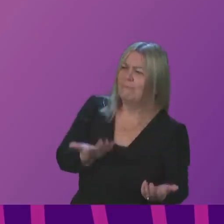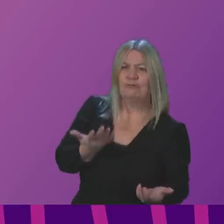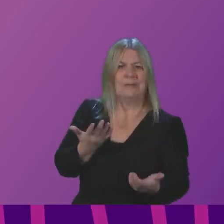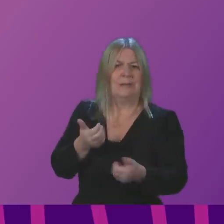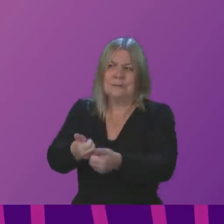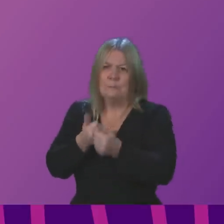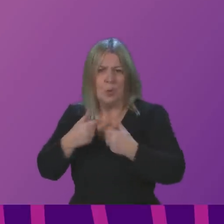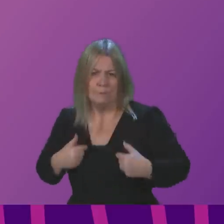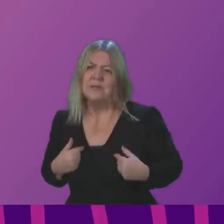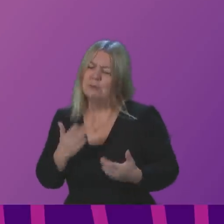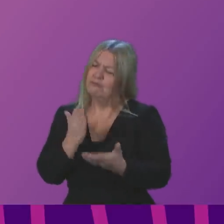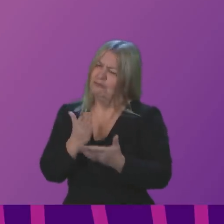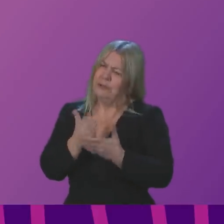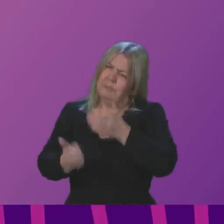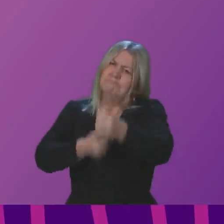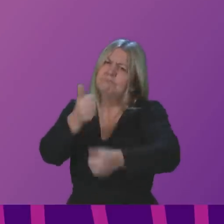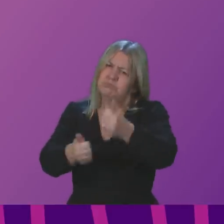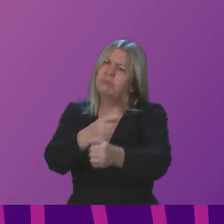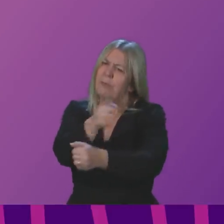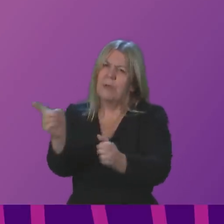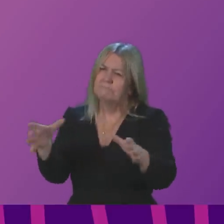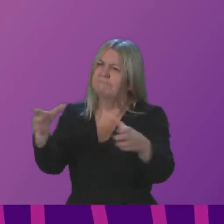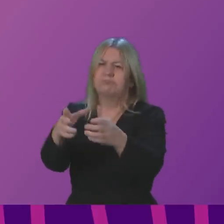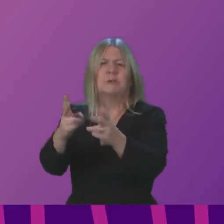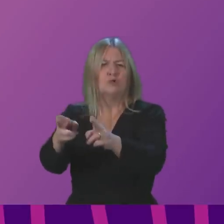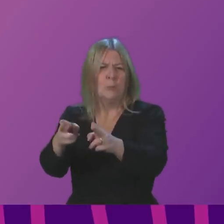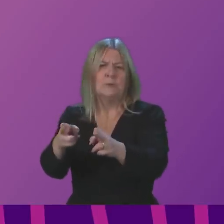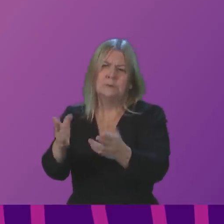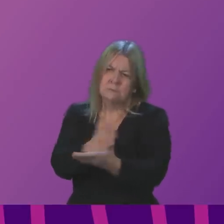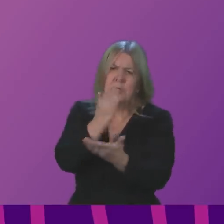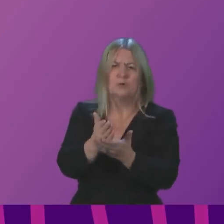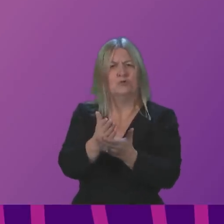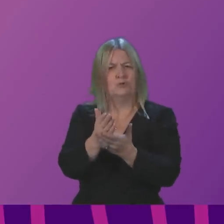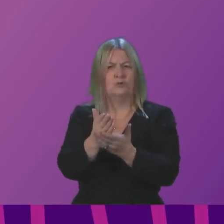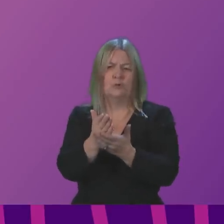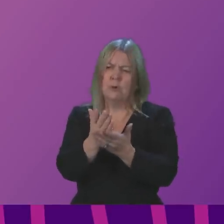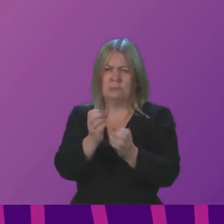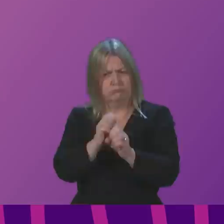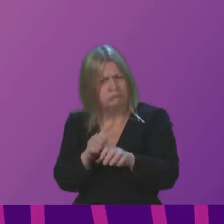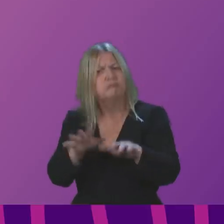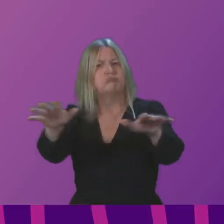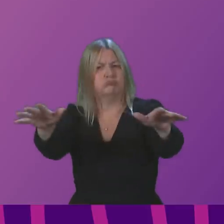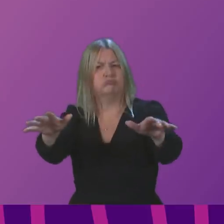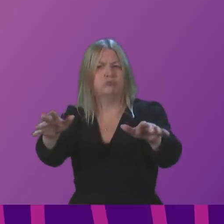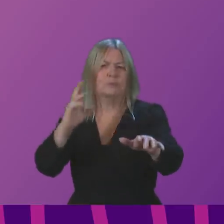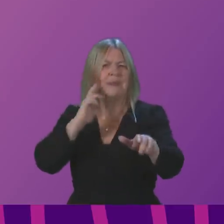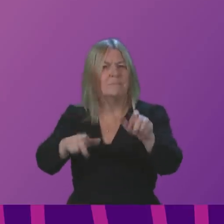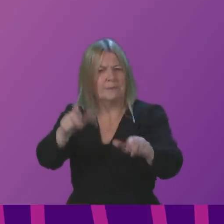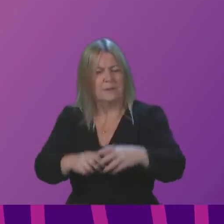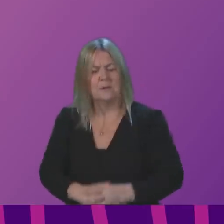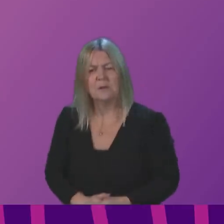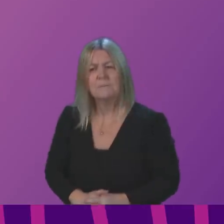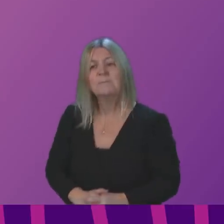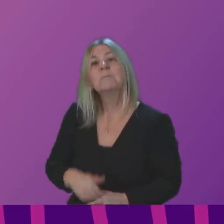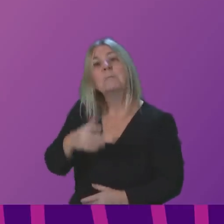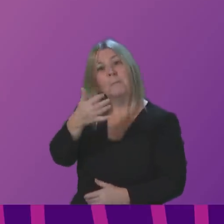We owe them a huge debt of gratitude to making sure that our public messages have reached as many people as possible. In terms of the specific question, we working to